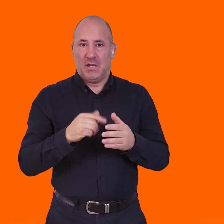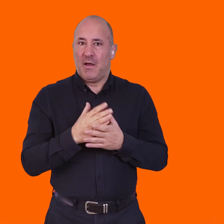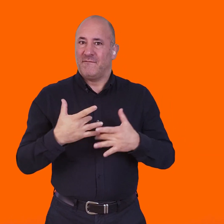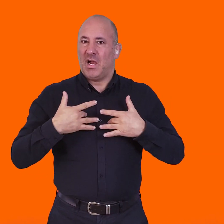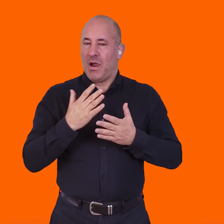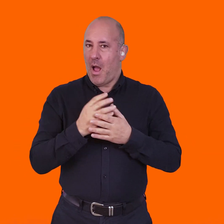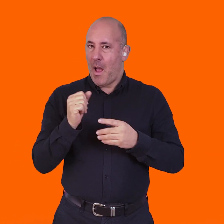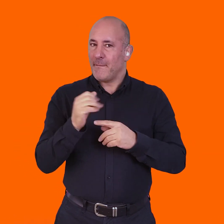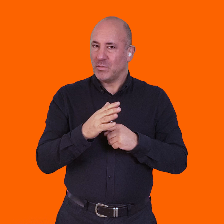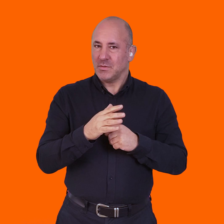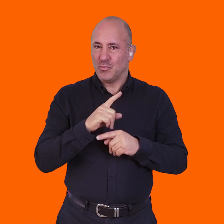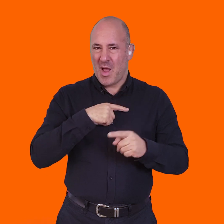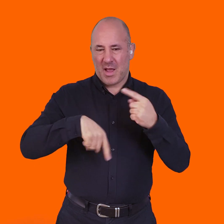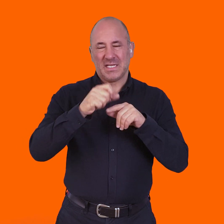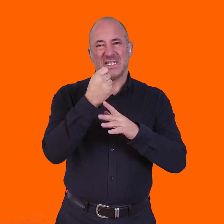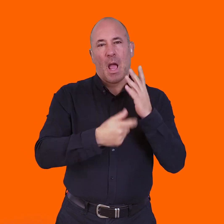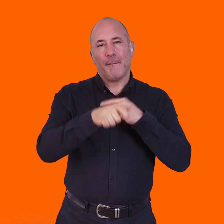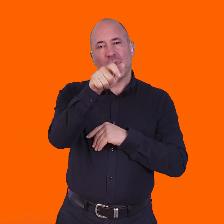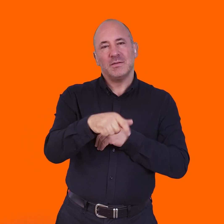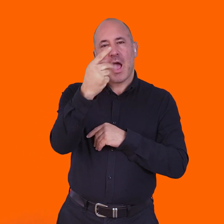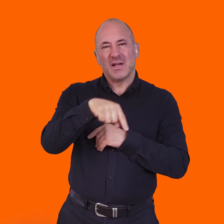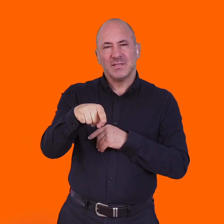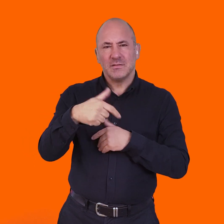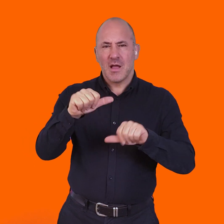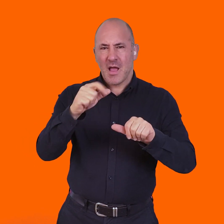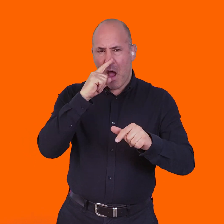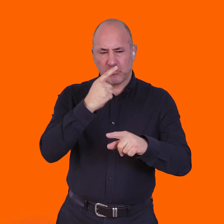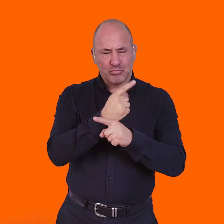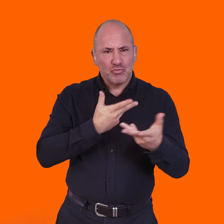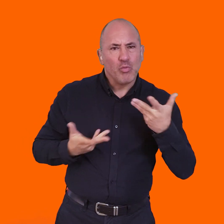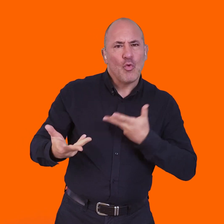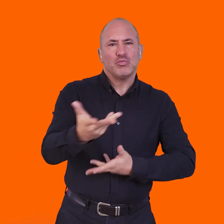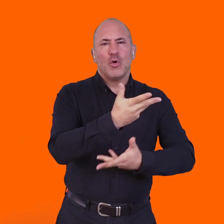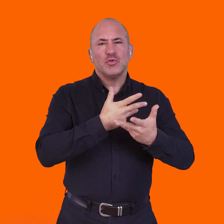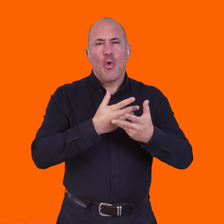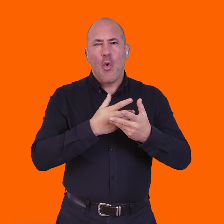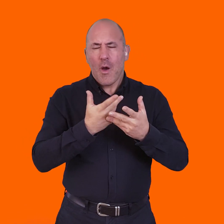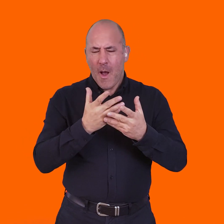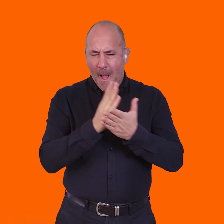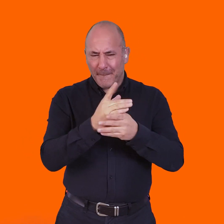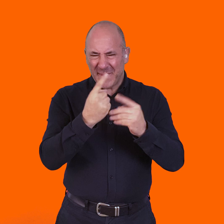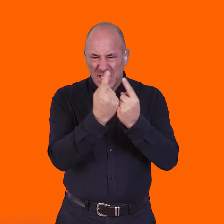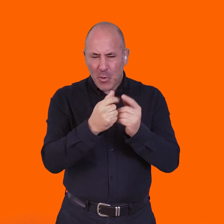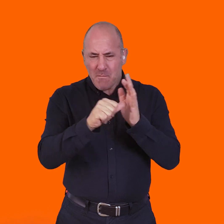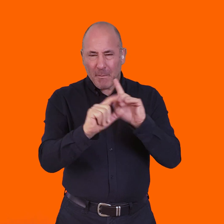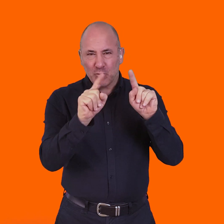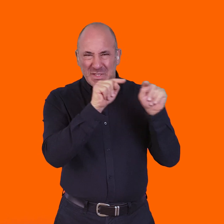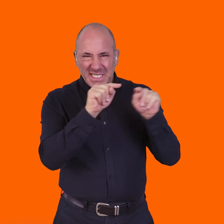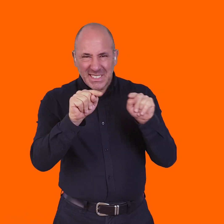it is. And this series I think has been important to be able to give disabled artists a chance to have a conversation amongst